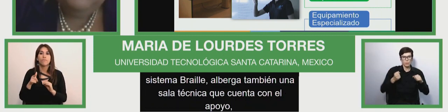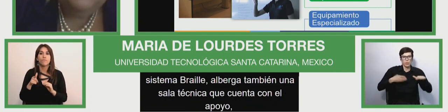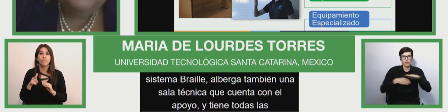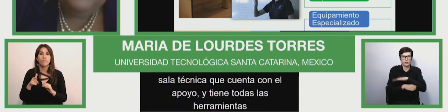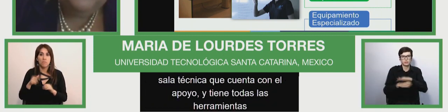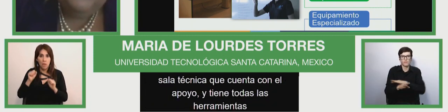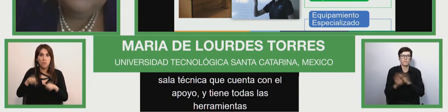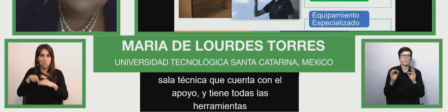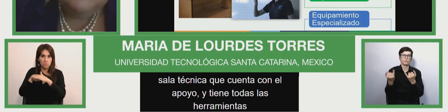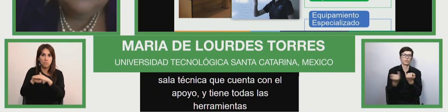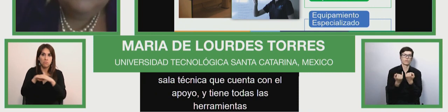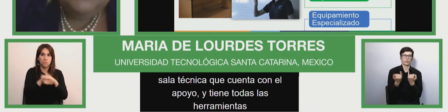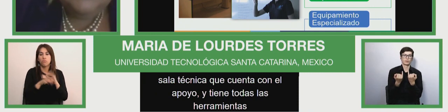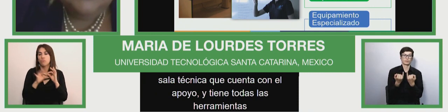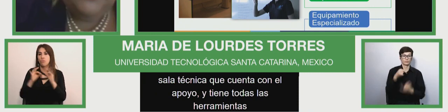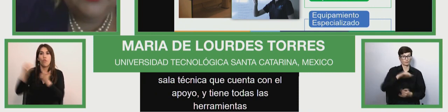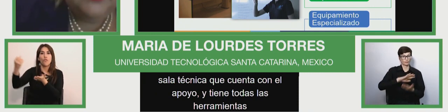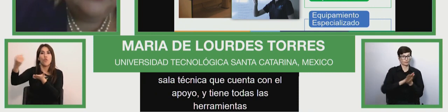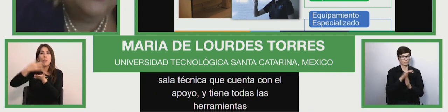room which has